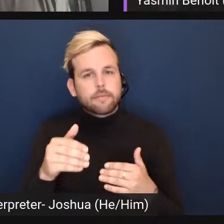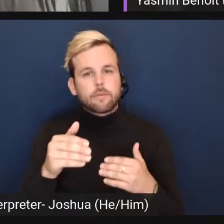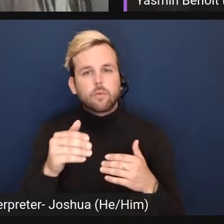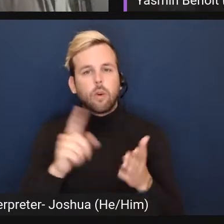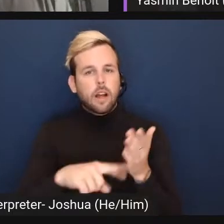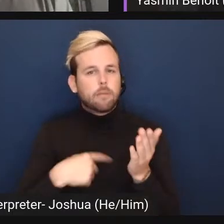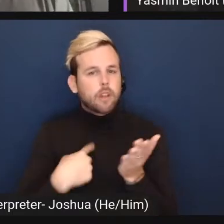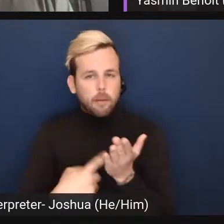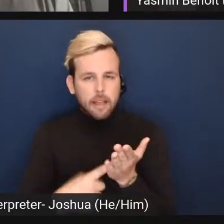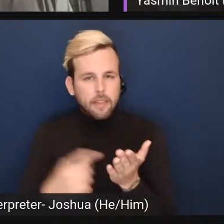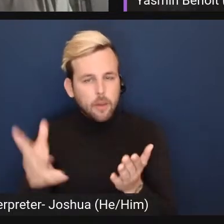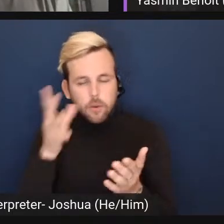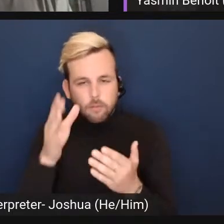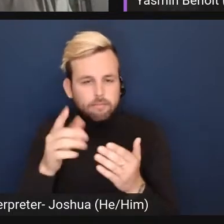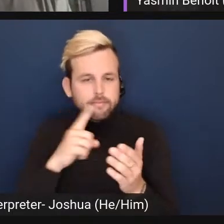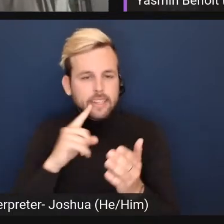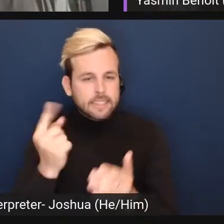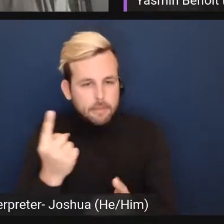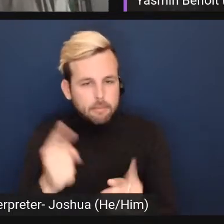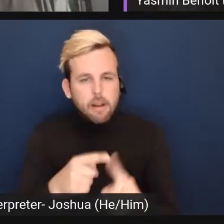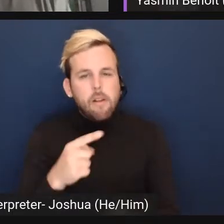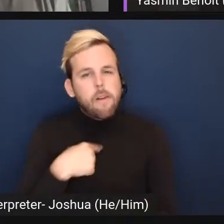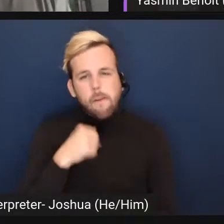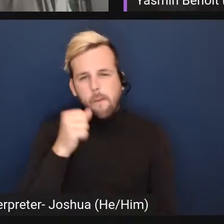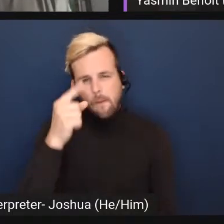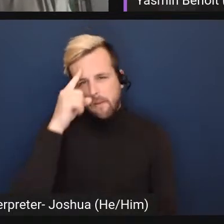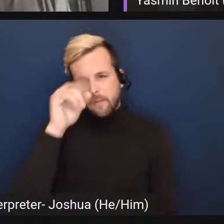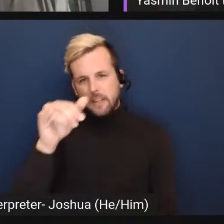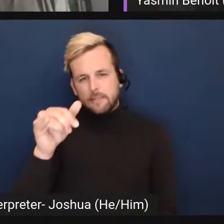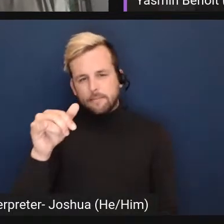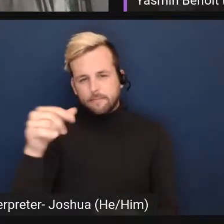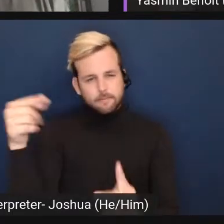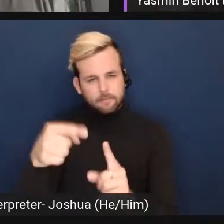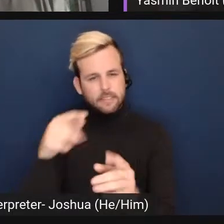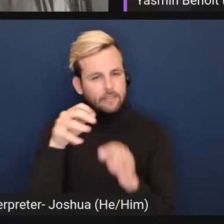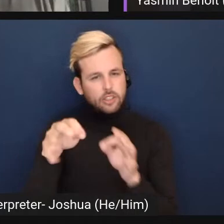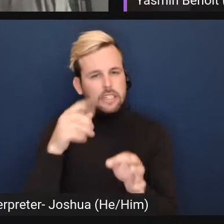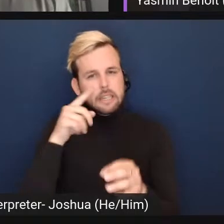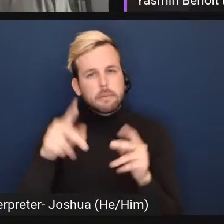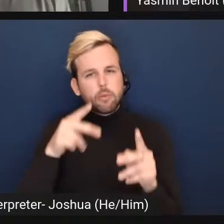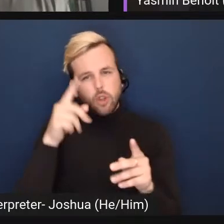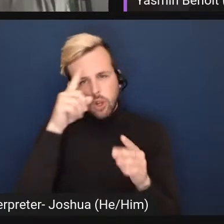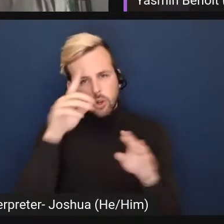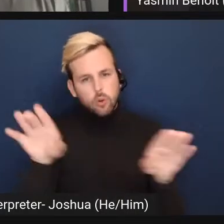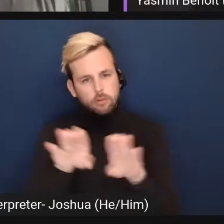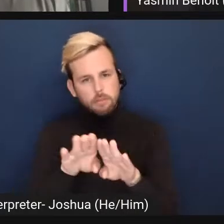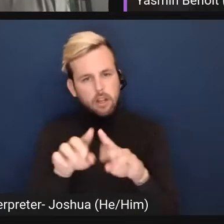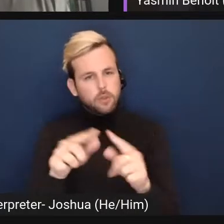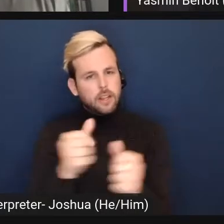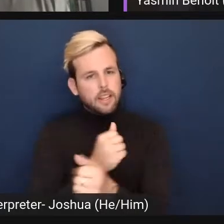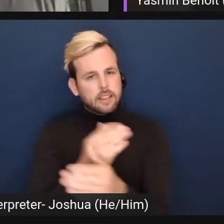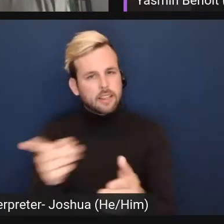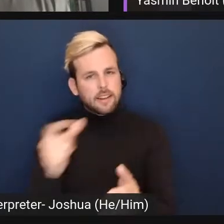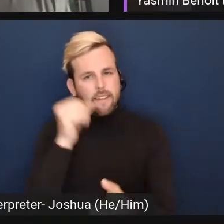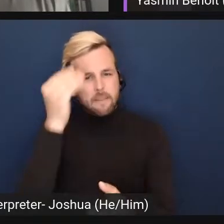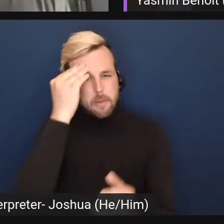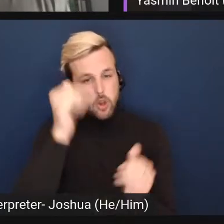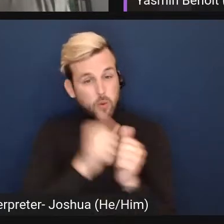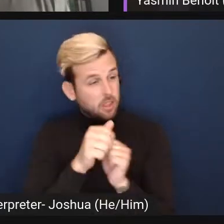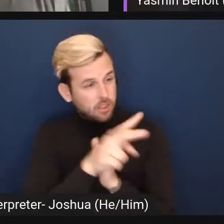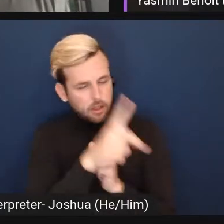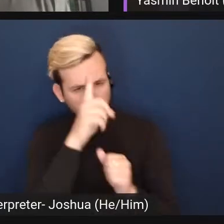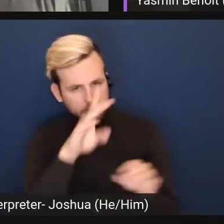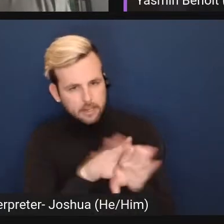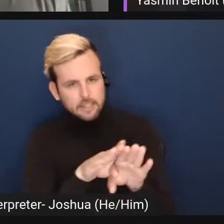talking about. So I don't think that's unique to the definition. I think if people are close-minded to anything that they're not familiar with, it doesn't matter